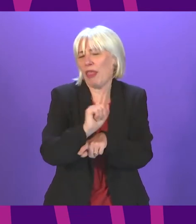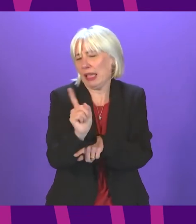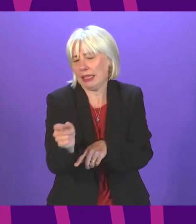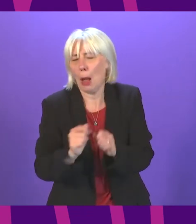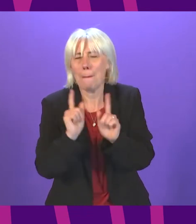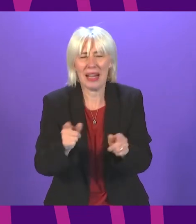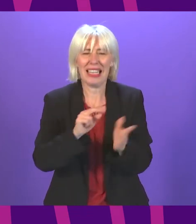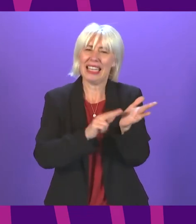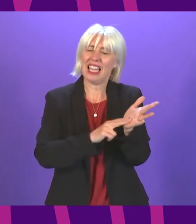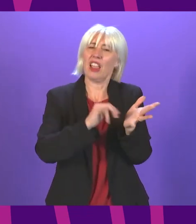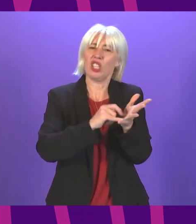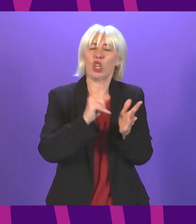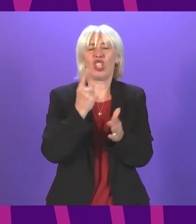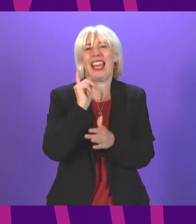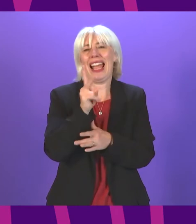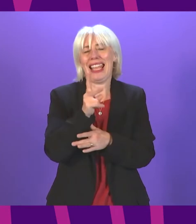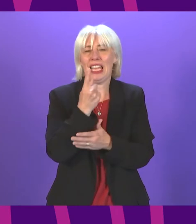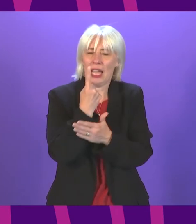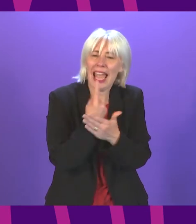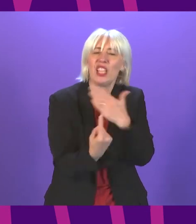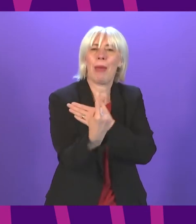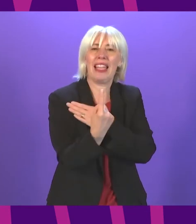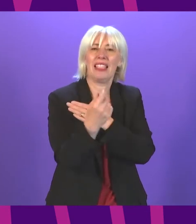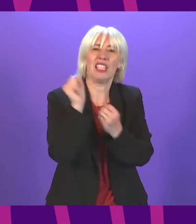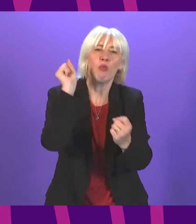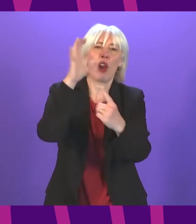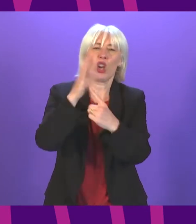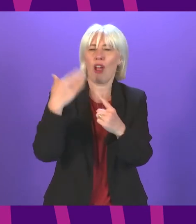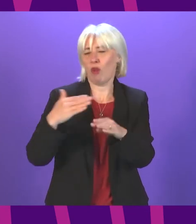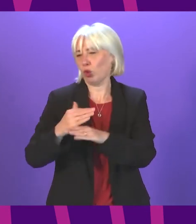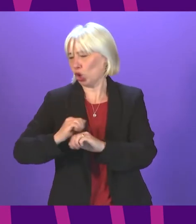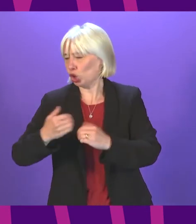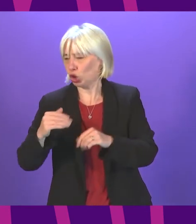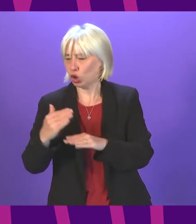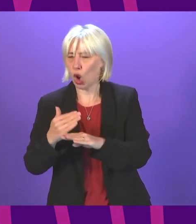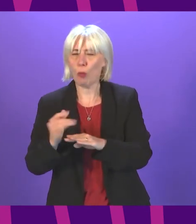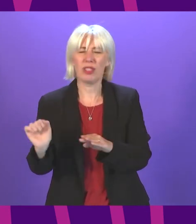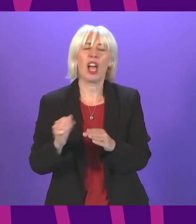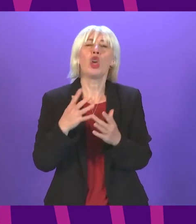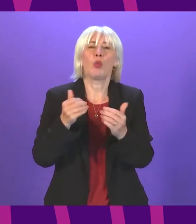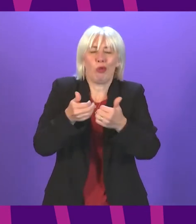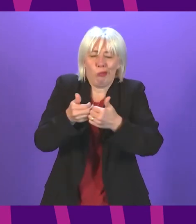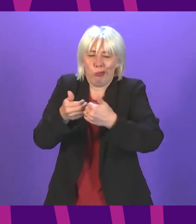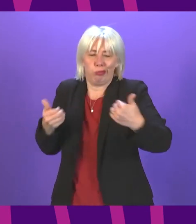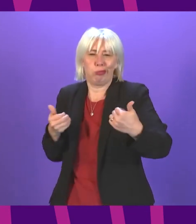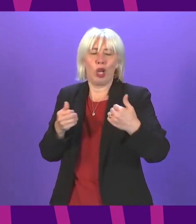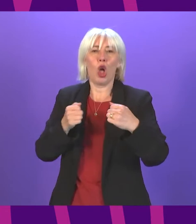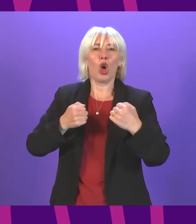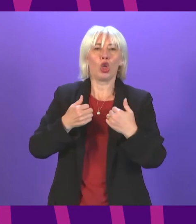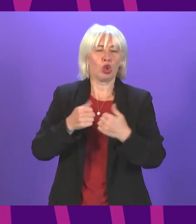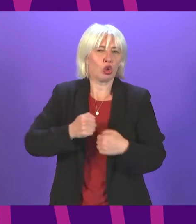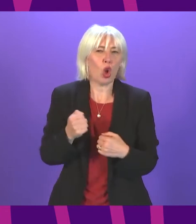Nicola Sturgeon has put independence above Scottish jobs, separating Scotland is the top priority for her government,